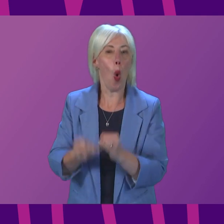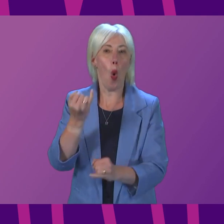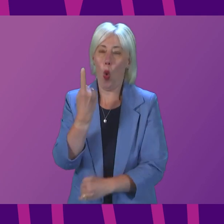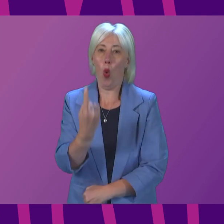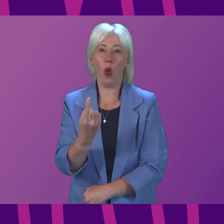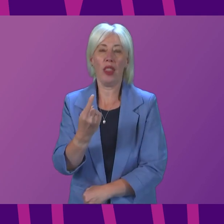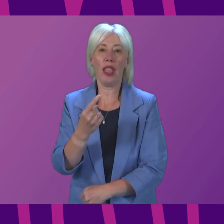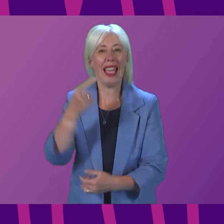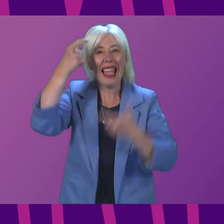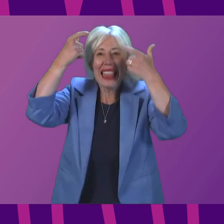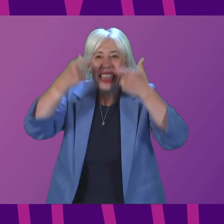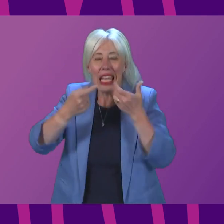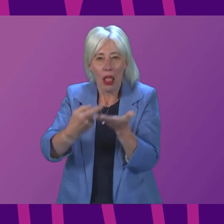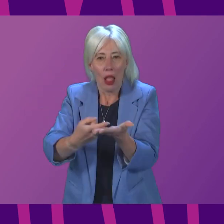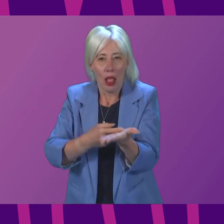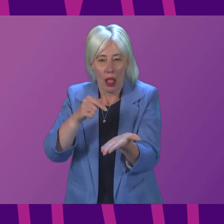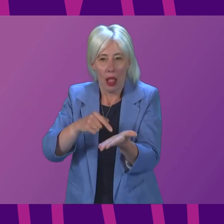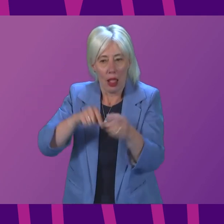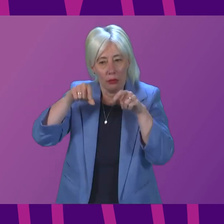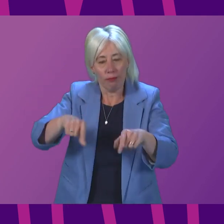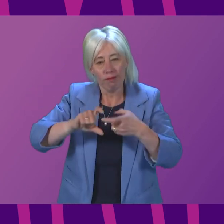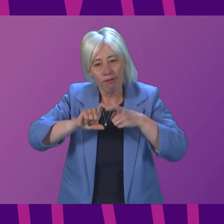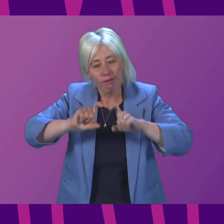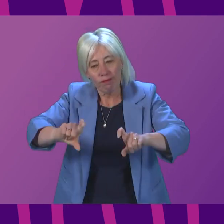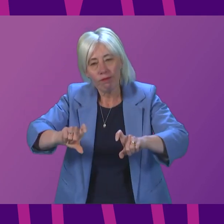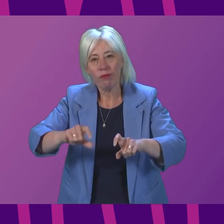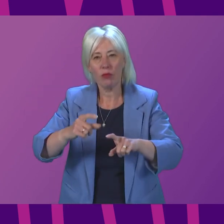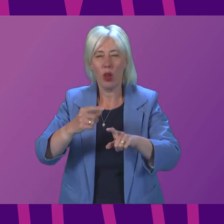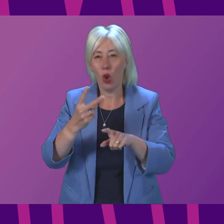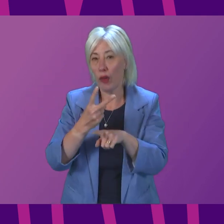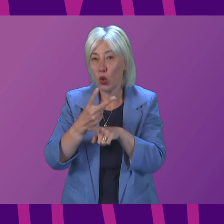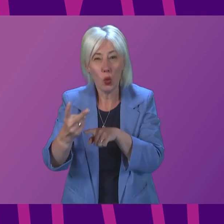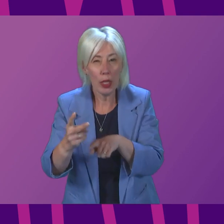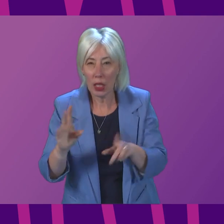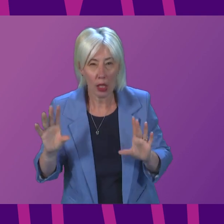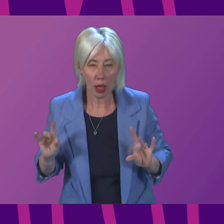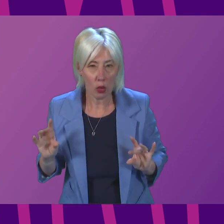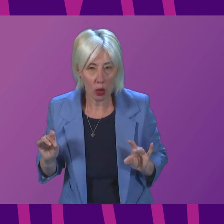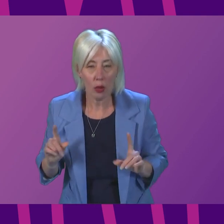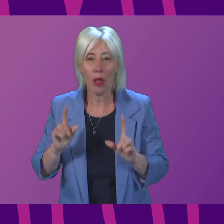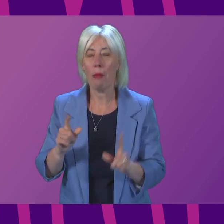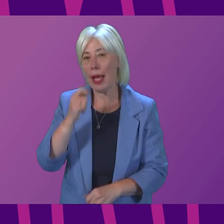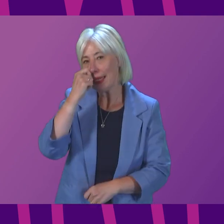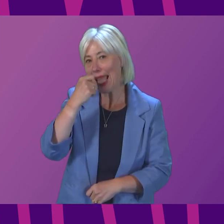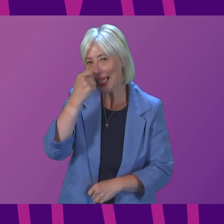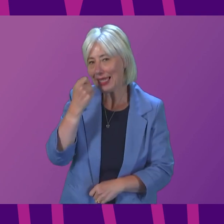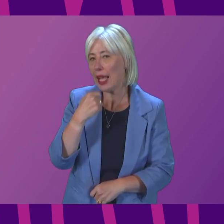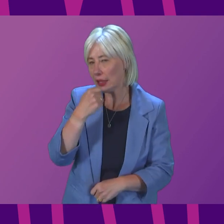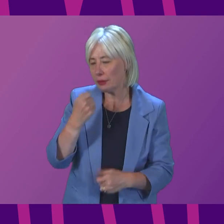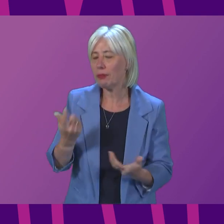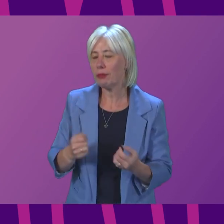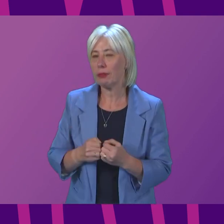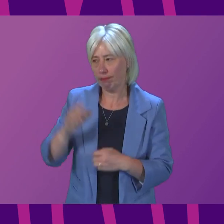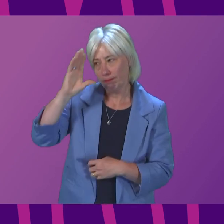measure that remains in place, and it will be in place for a short two-week period of time. On testing, I have